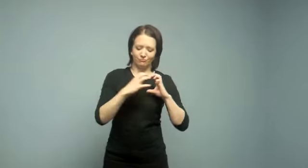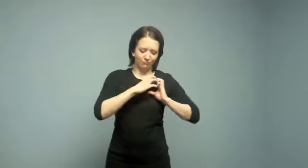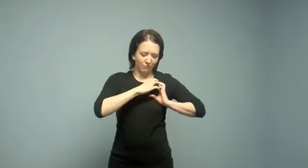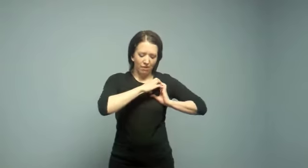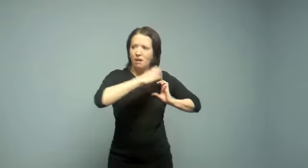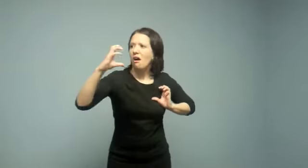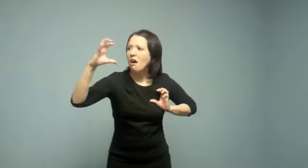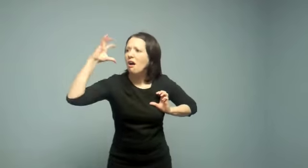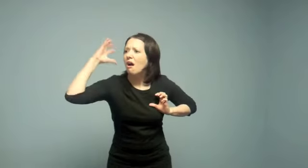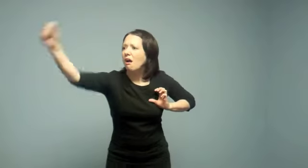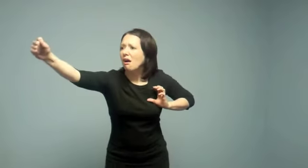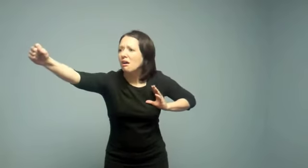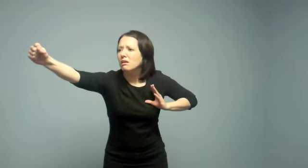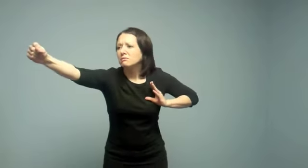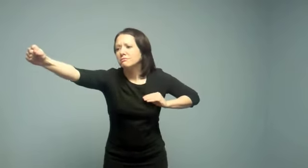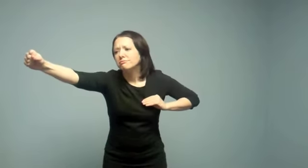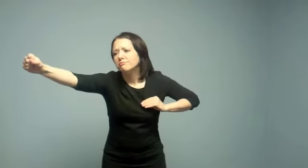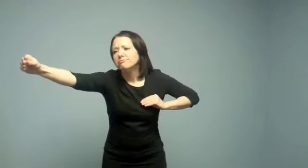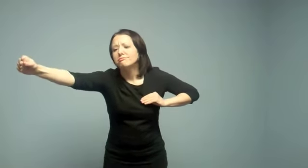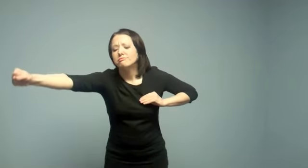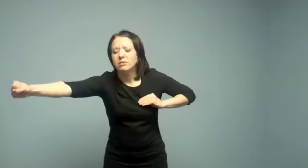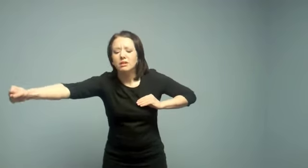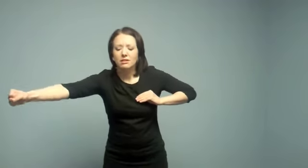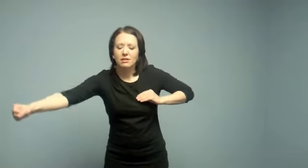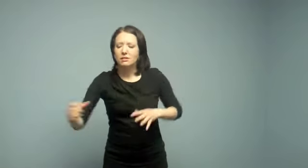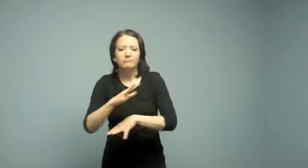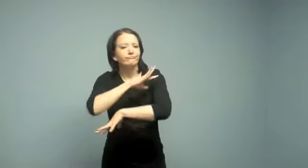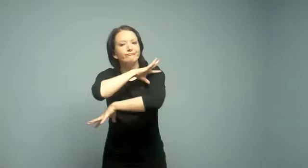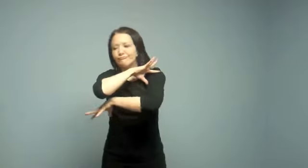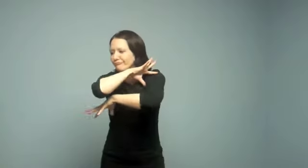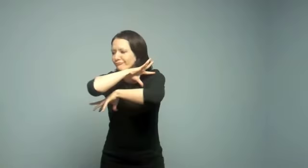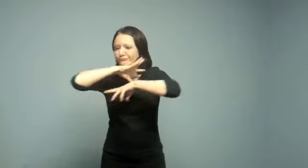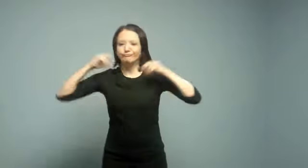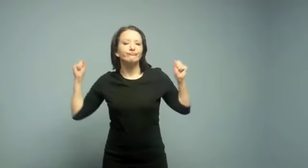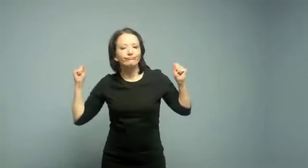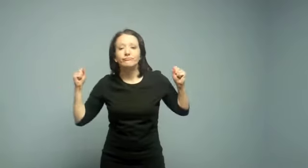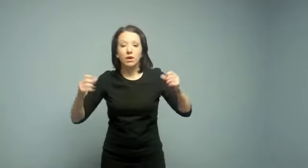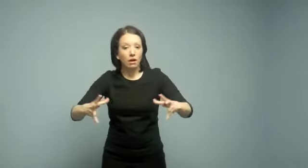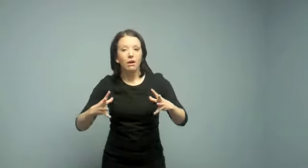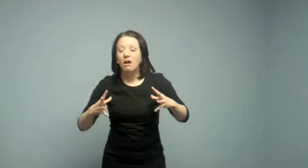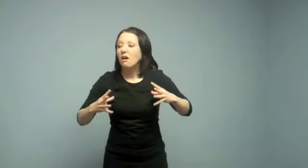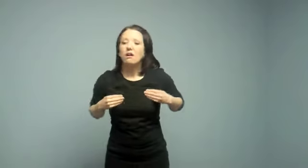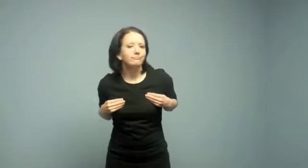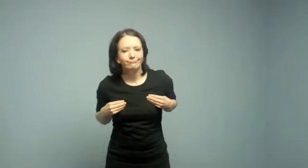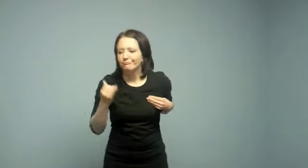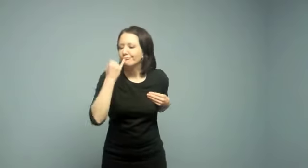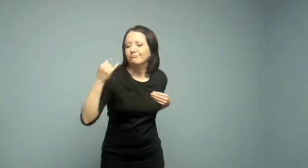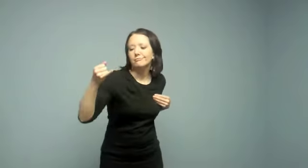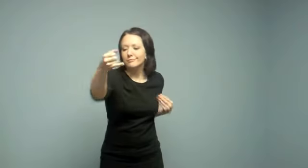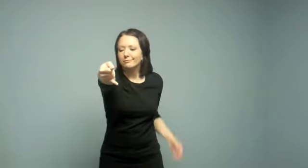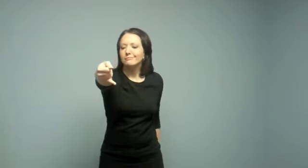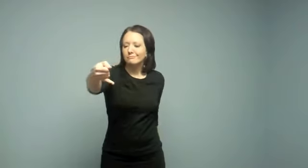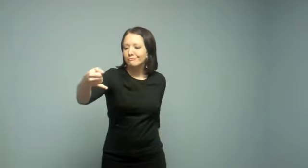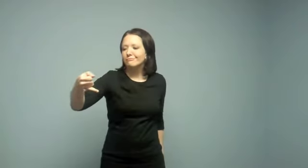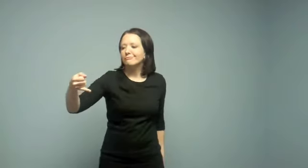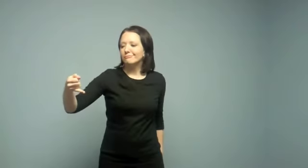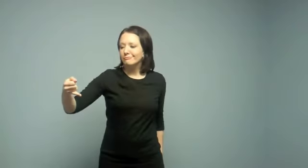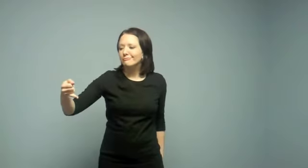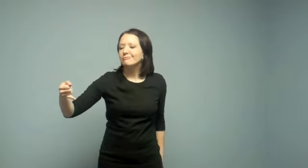that pop is breaking the toll on me, and I have no choice, cause I won't say